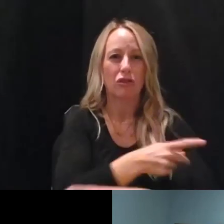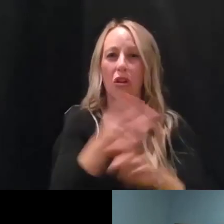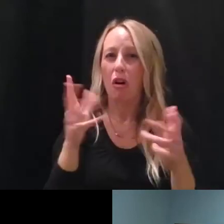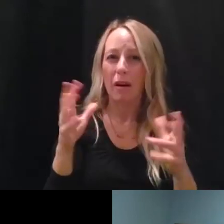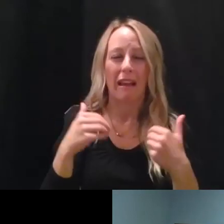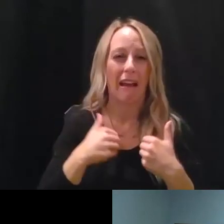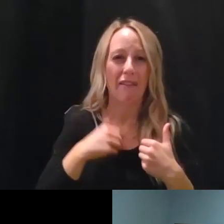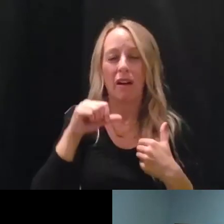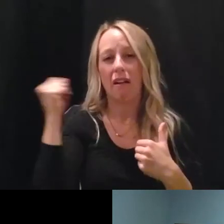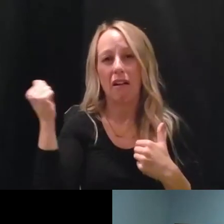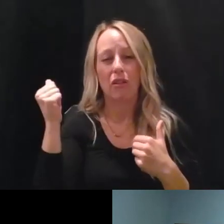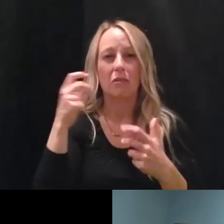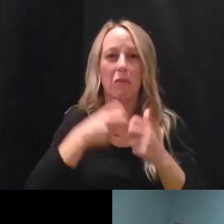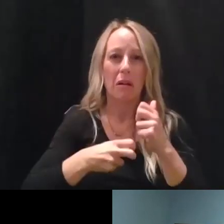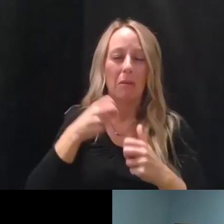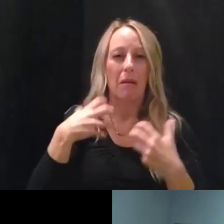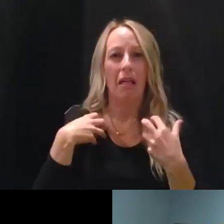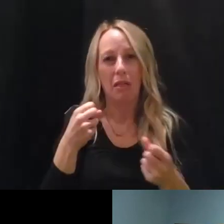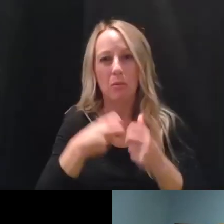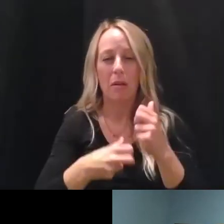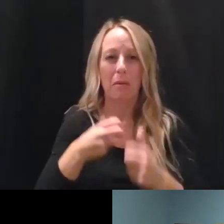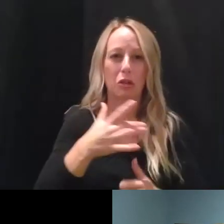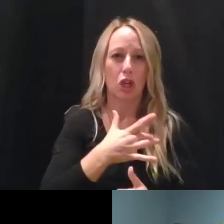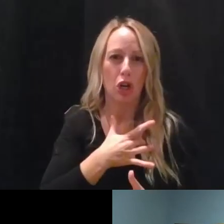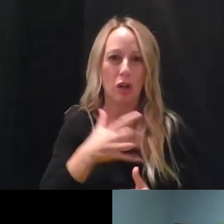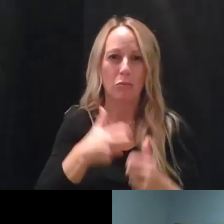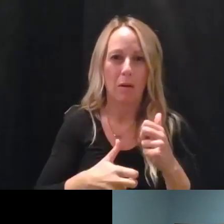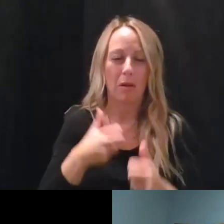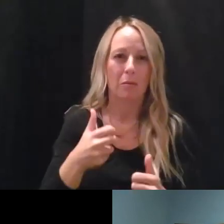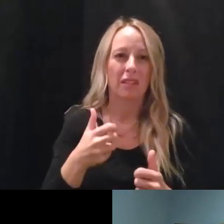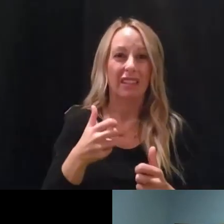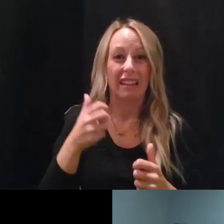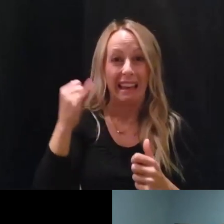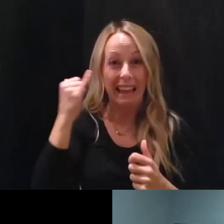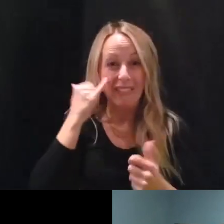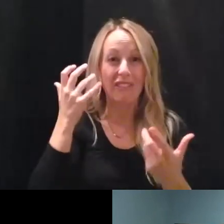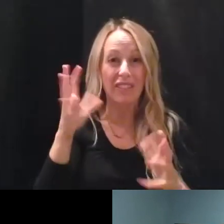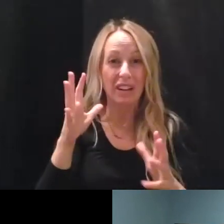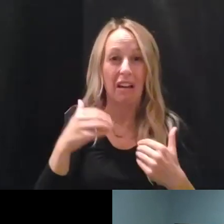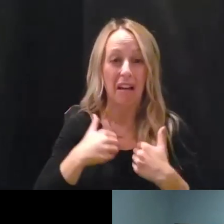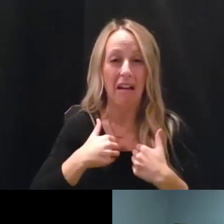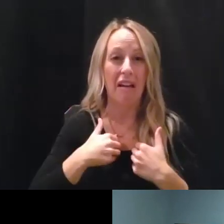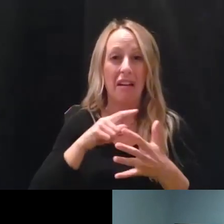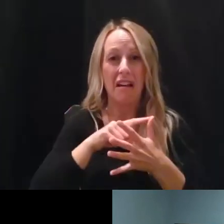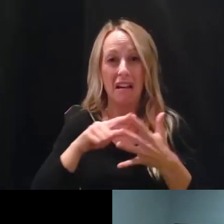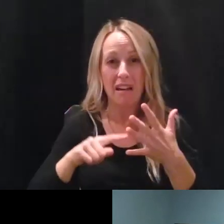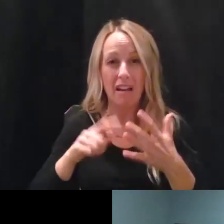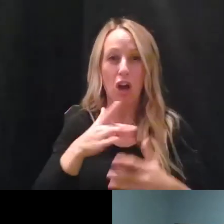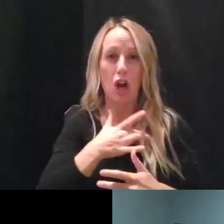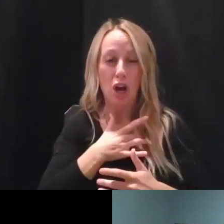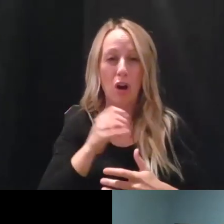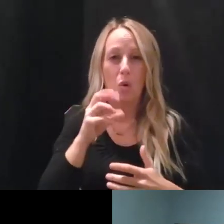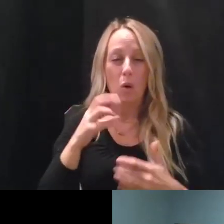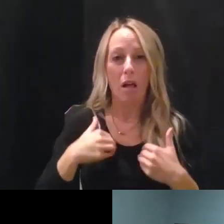respiratory problems, any number of things can make COVID-19 even more serious. And